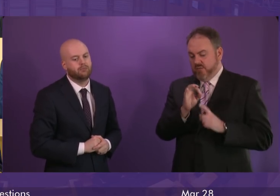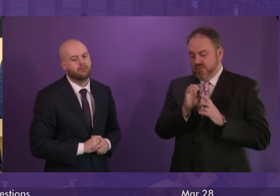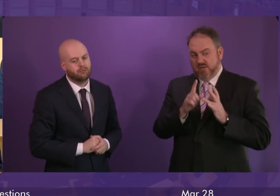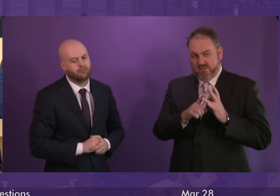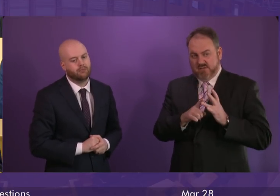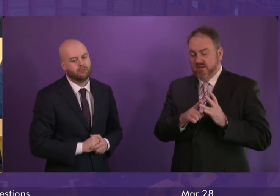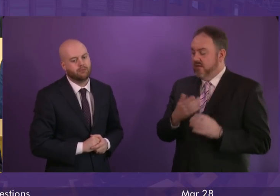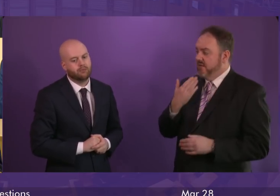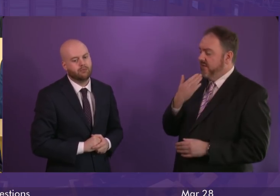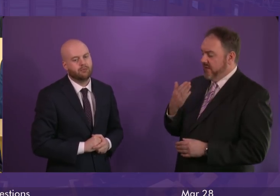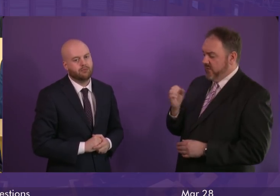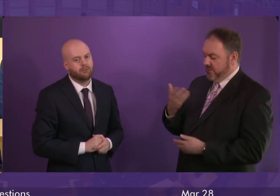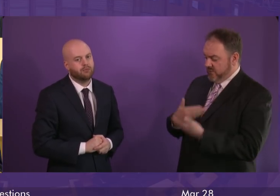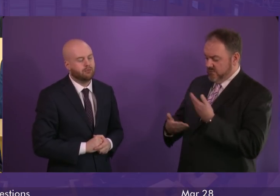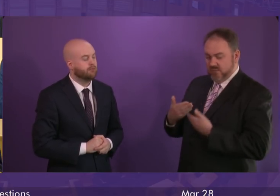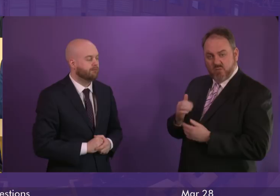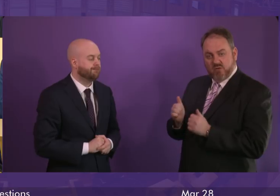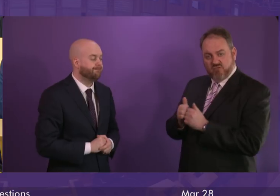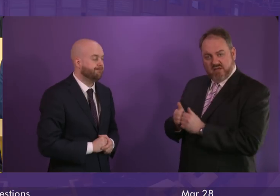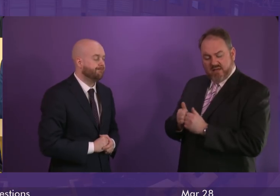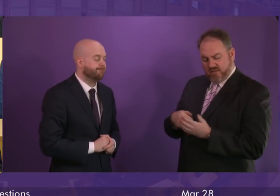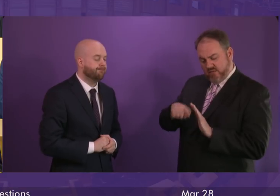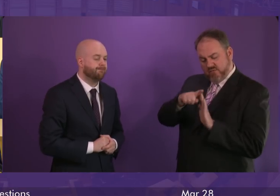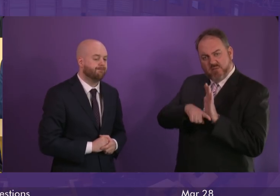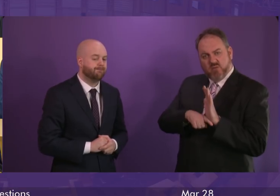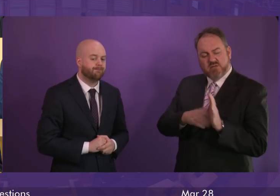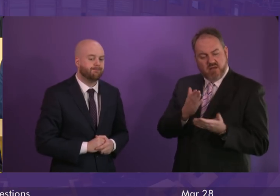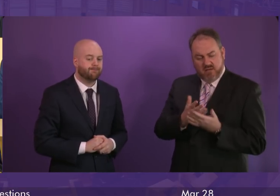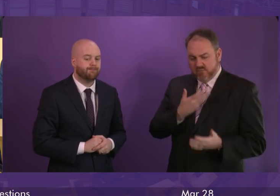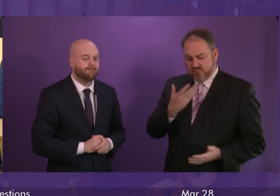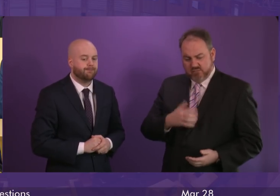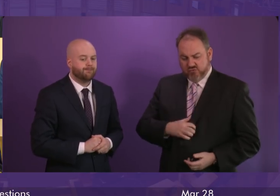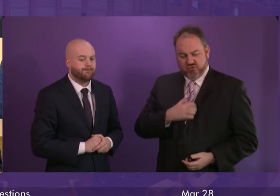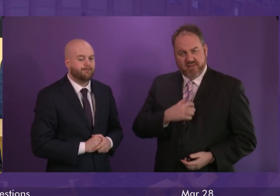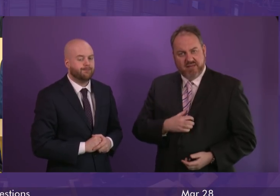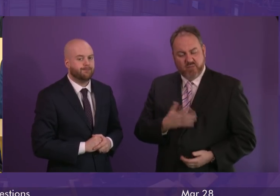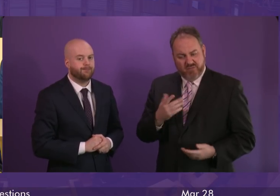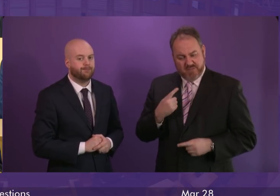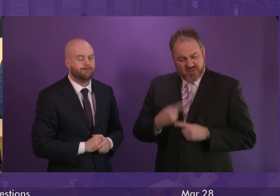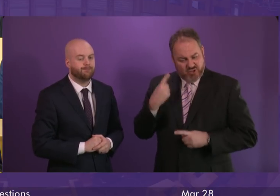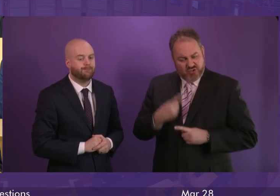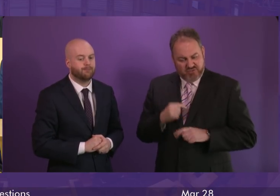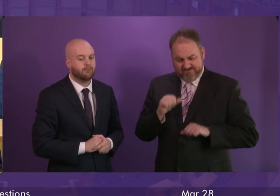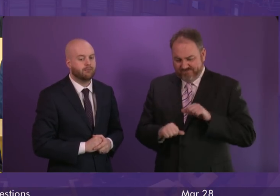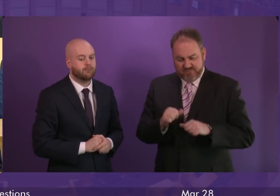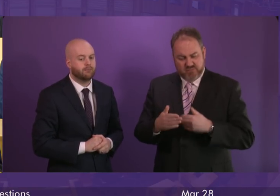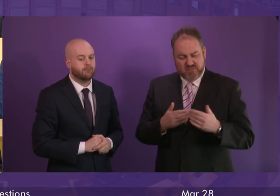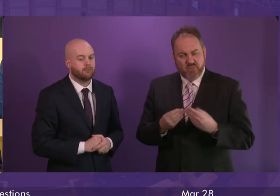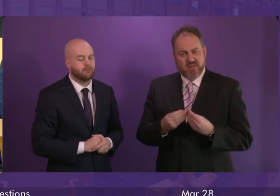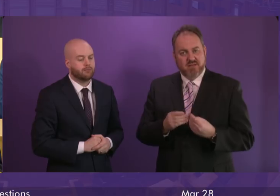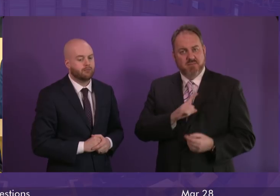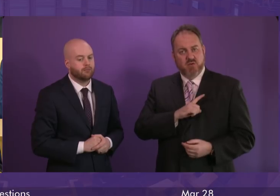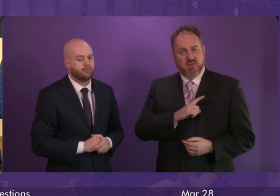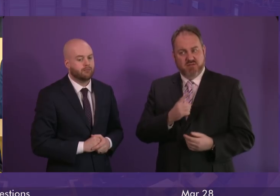I'm glad the First Minister agrees. These are shocking reports and we do need to push for urgency because up to date under the